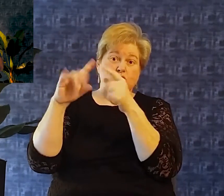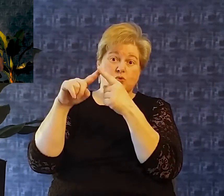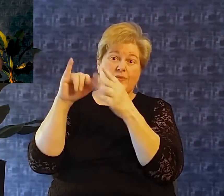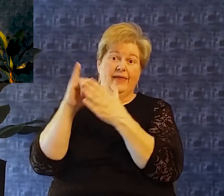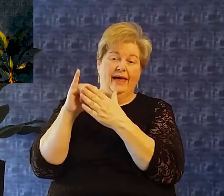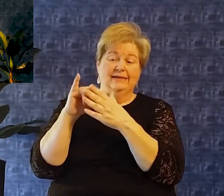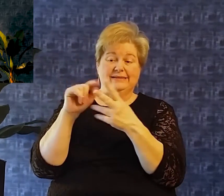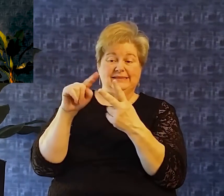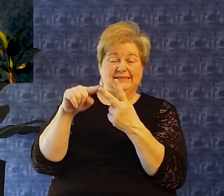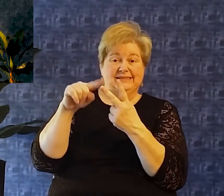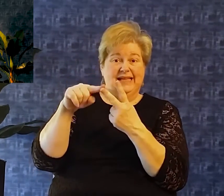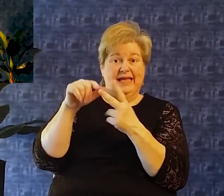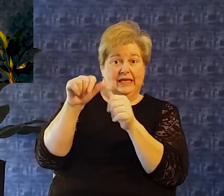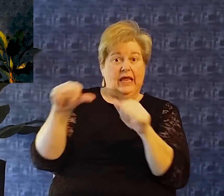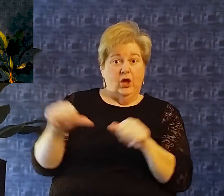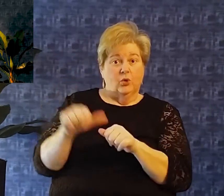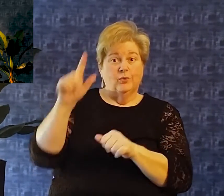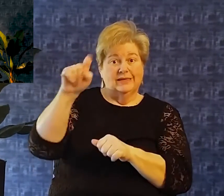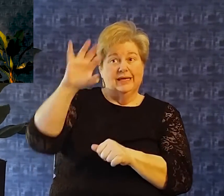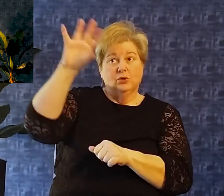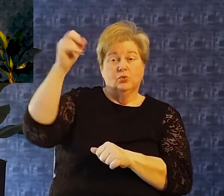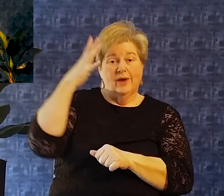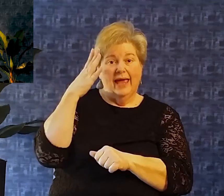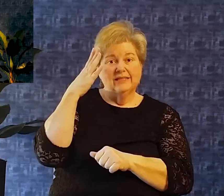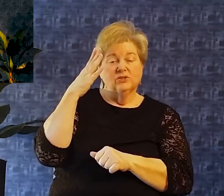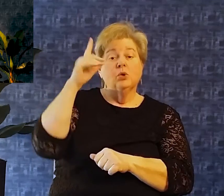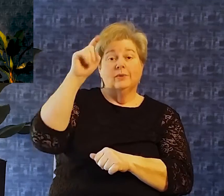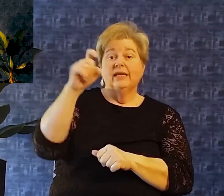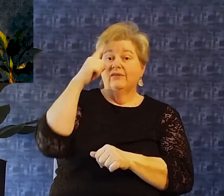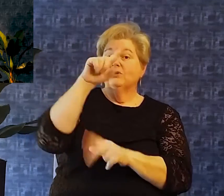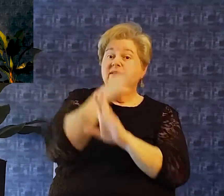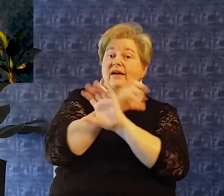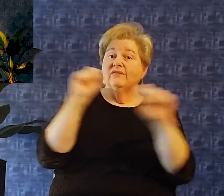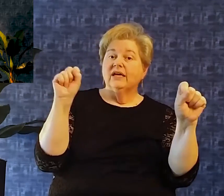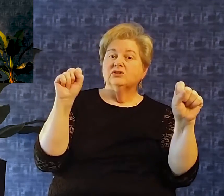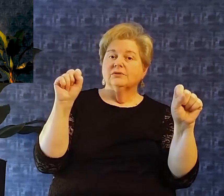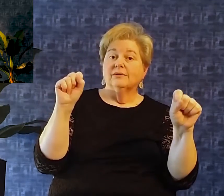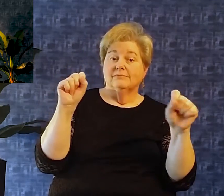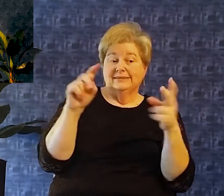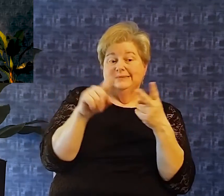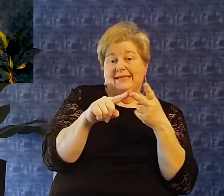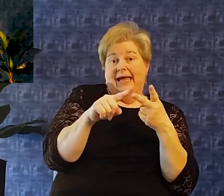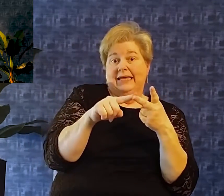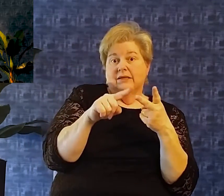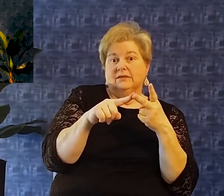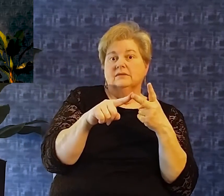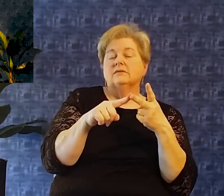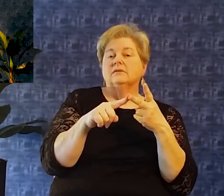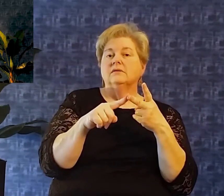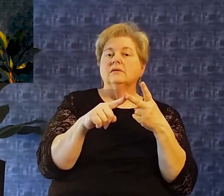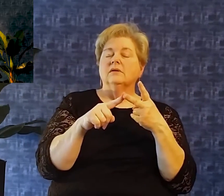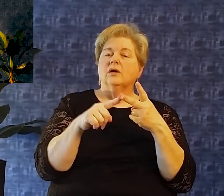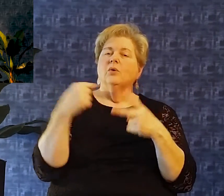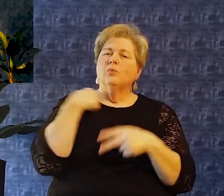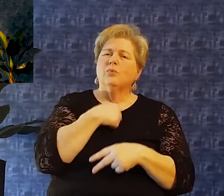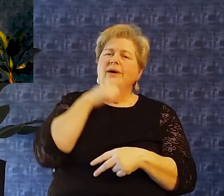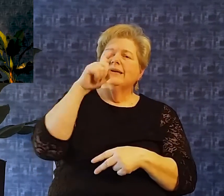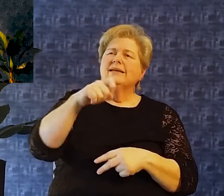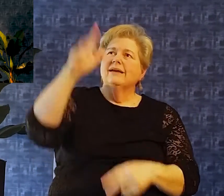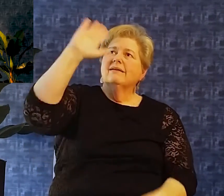closely associated with that is we need god's grace for forgiveness In colossians chapter 1 again the apostle